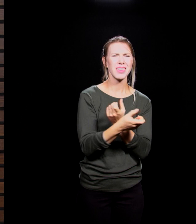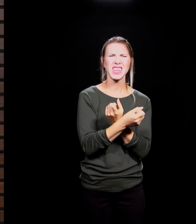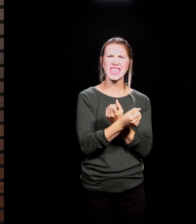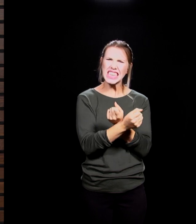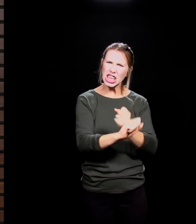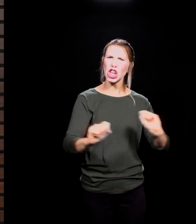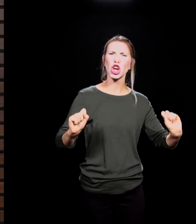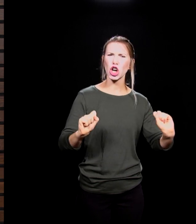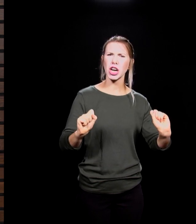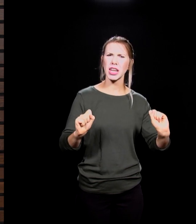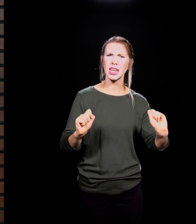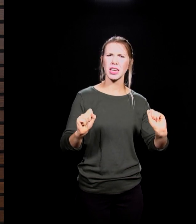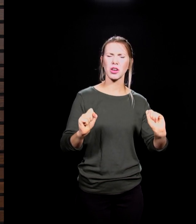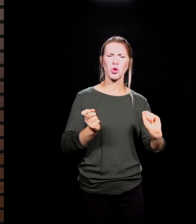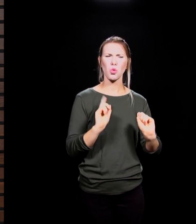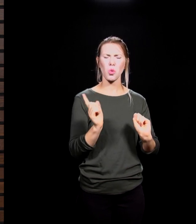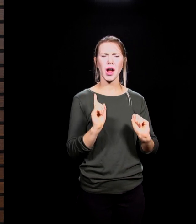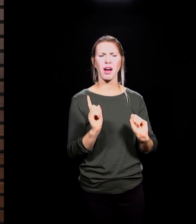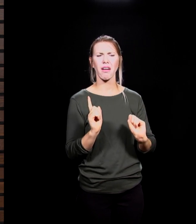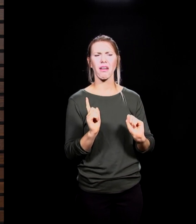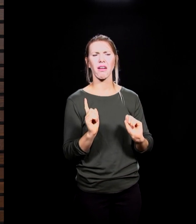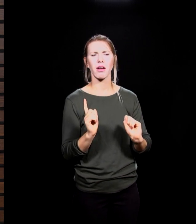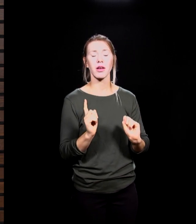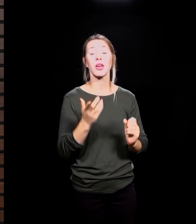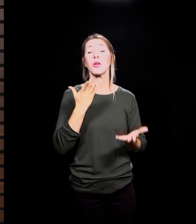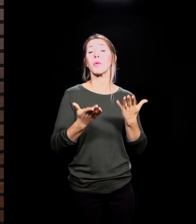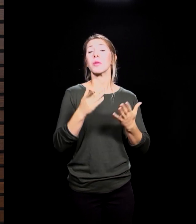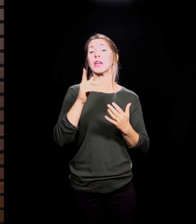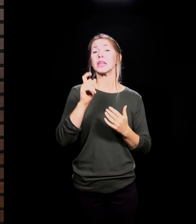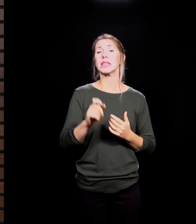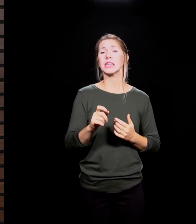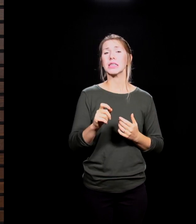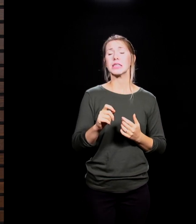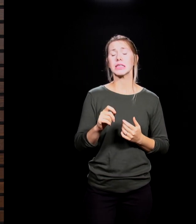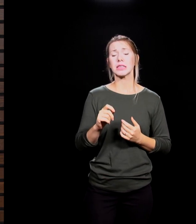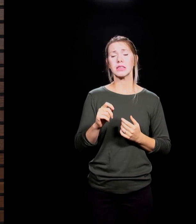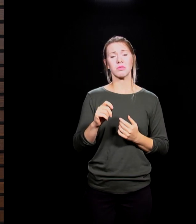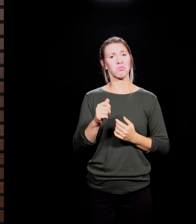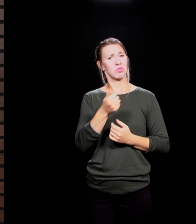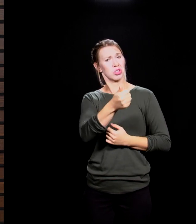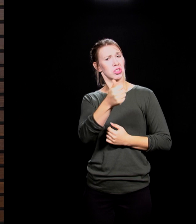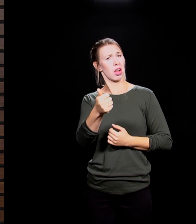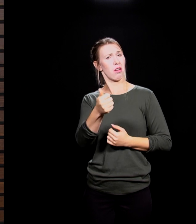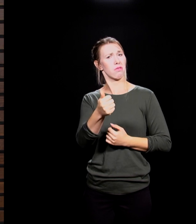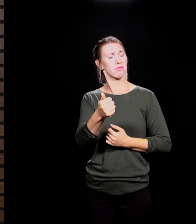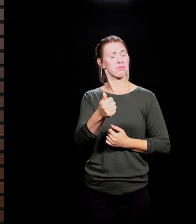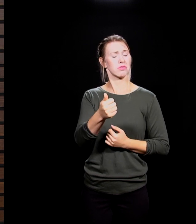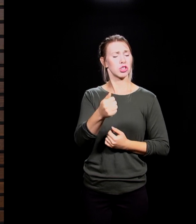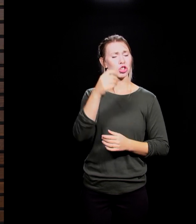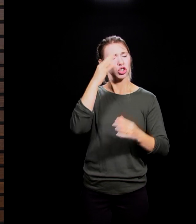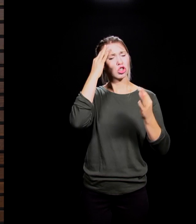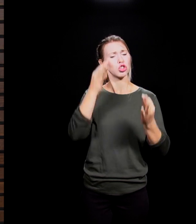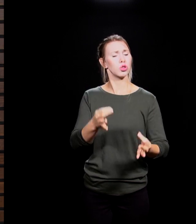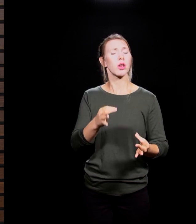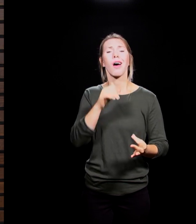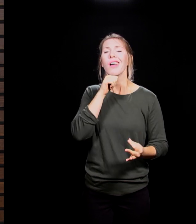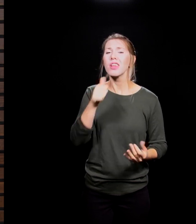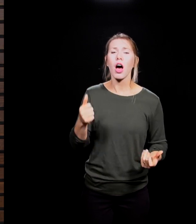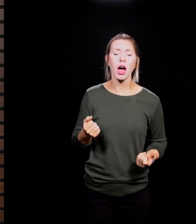Maybe what we need to do today, maybe for some of us, our next step is to choose not to live in fear. I want to be careful with my words. We need to be wise in these